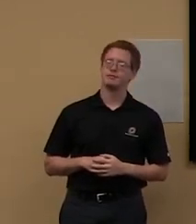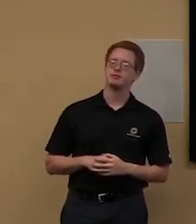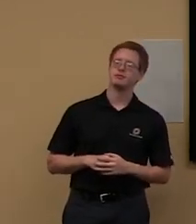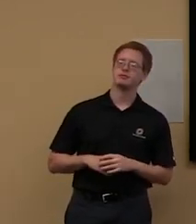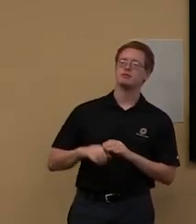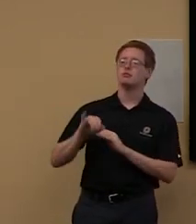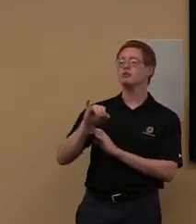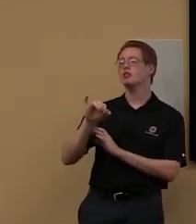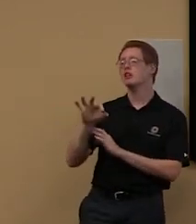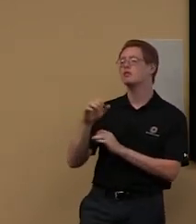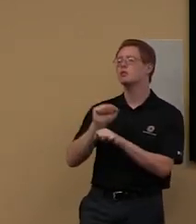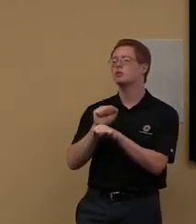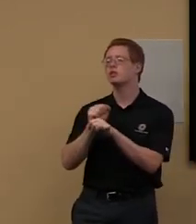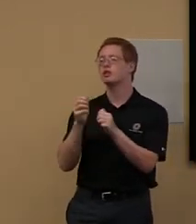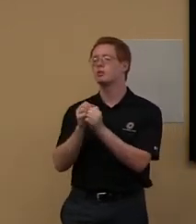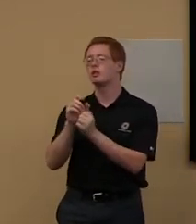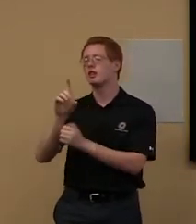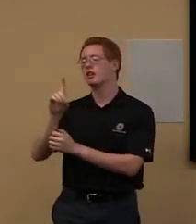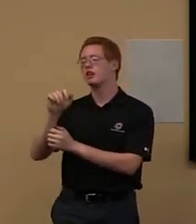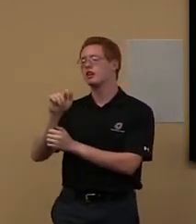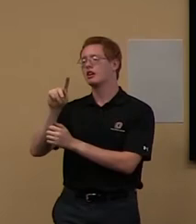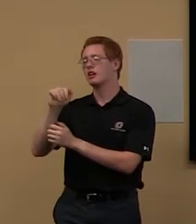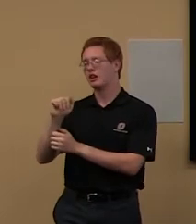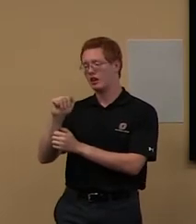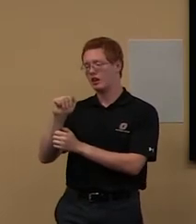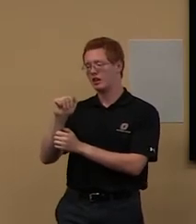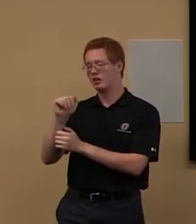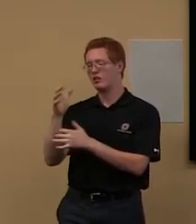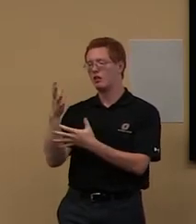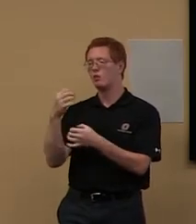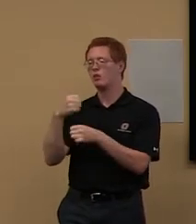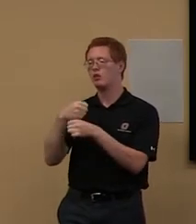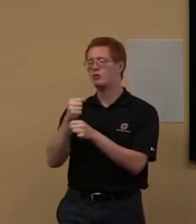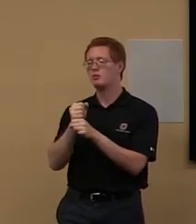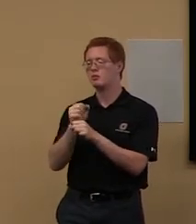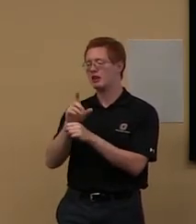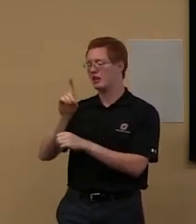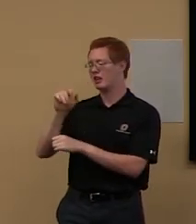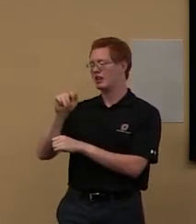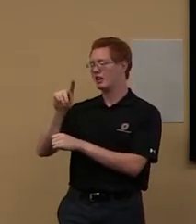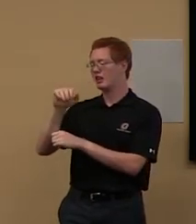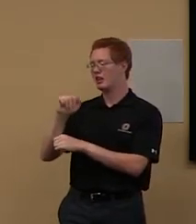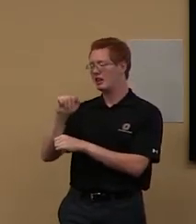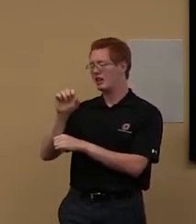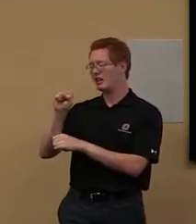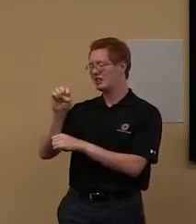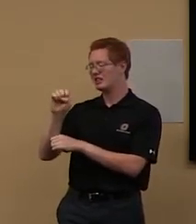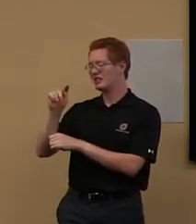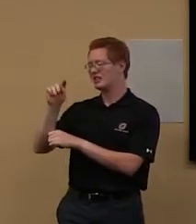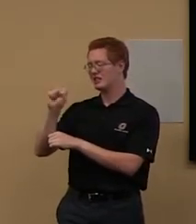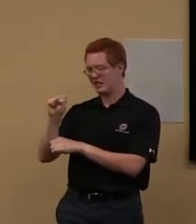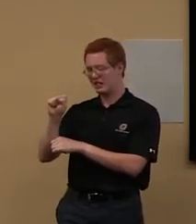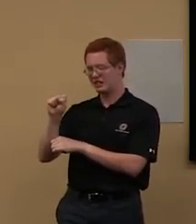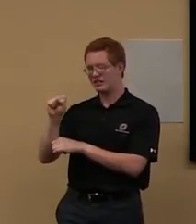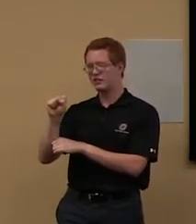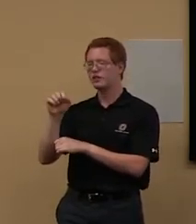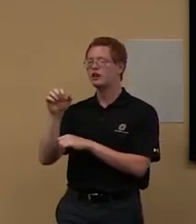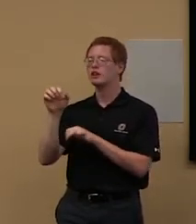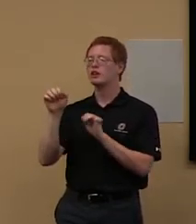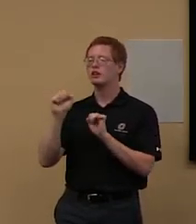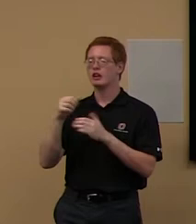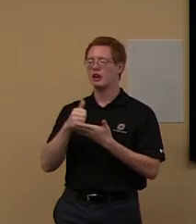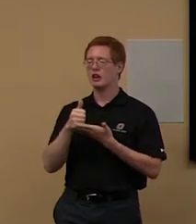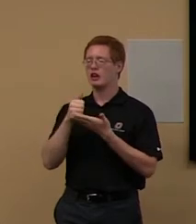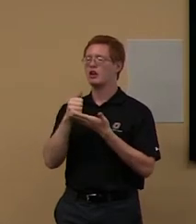are using, are creating data sets. Um, we would love to help you store those and archive those as well. Um,